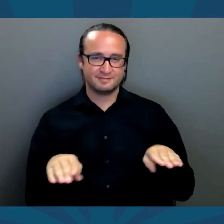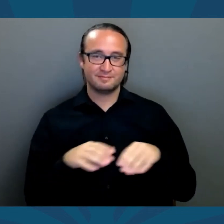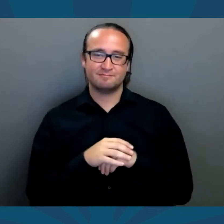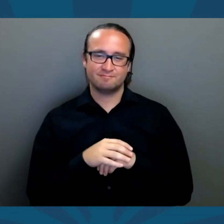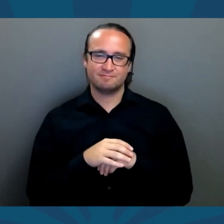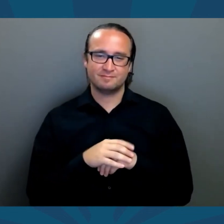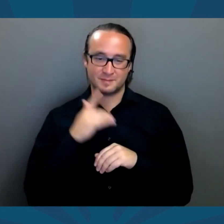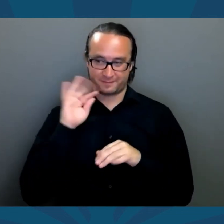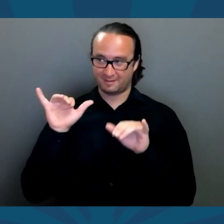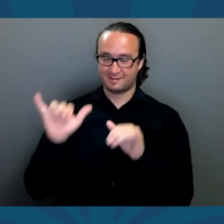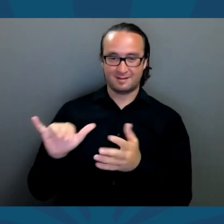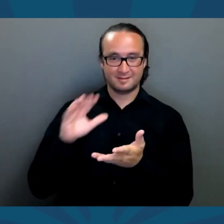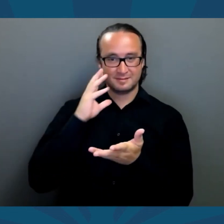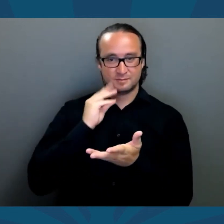children.